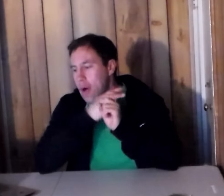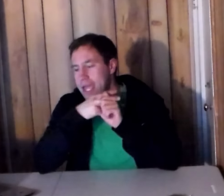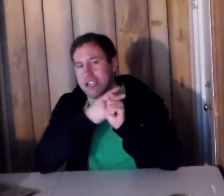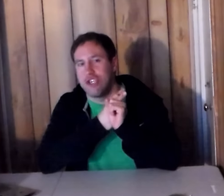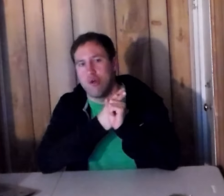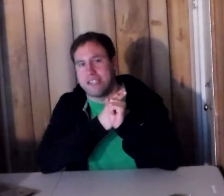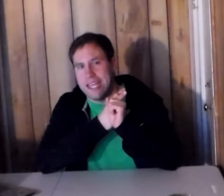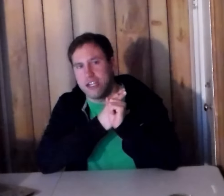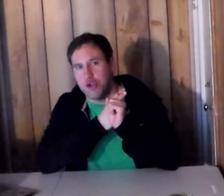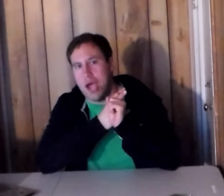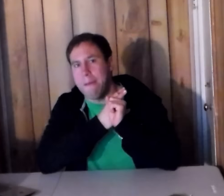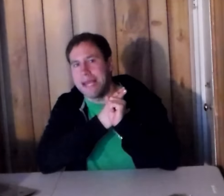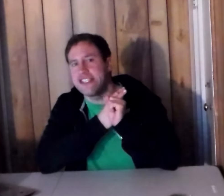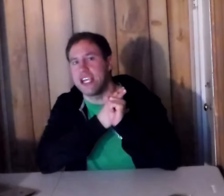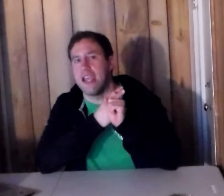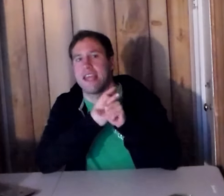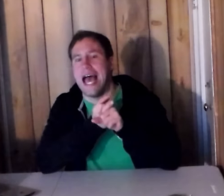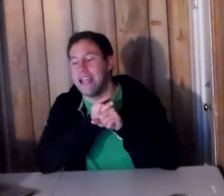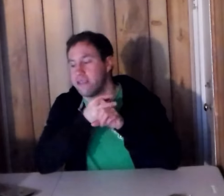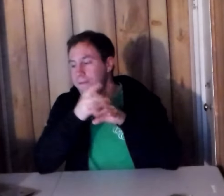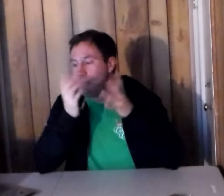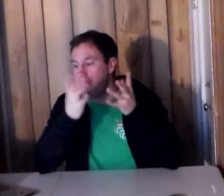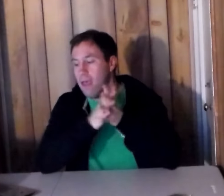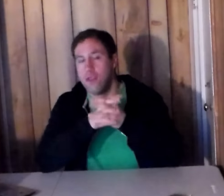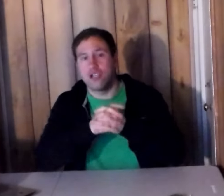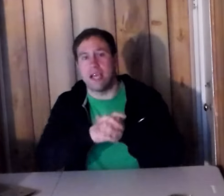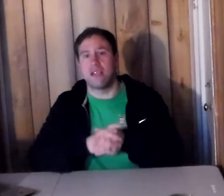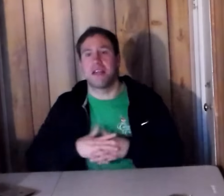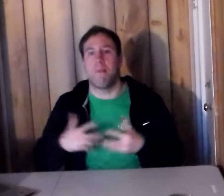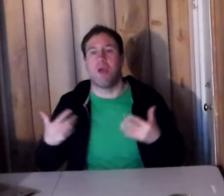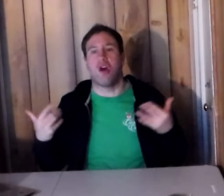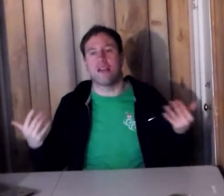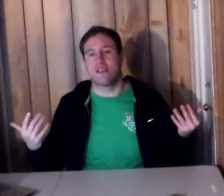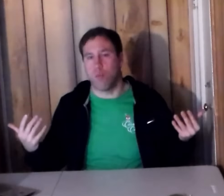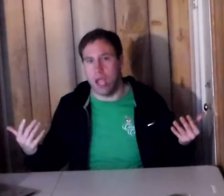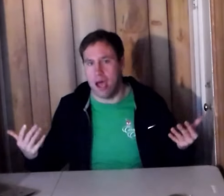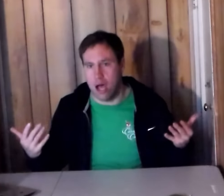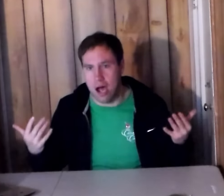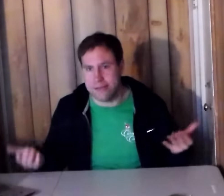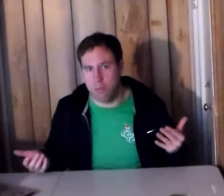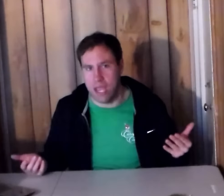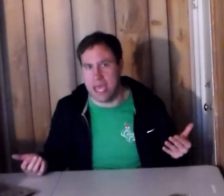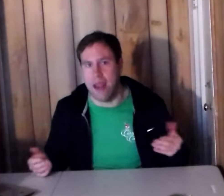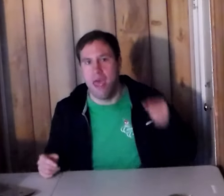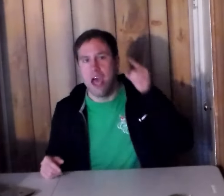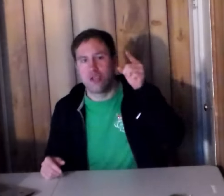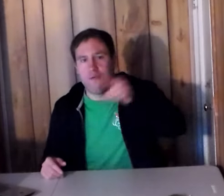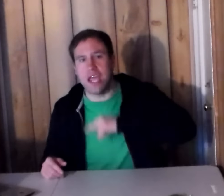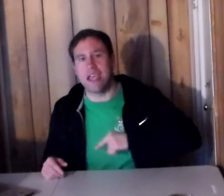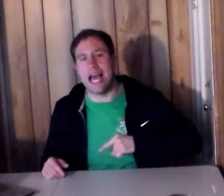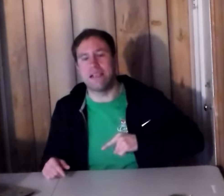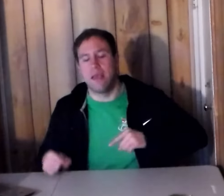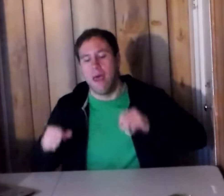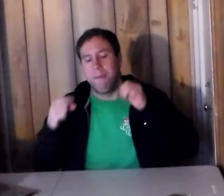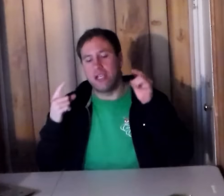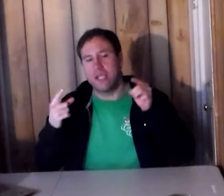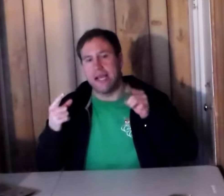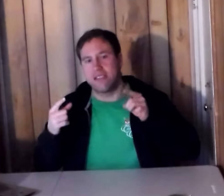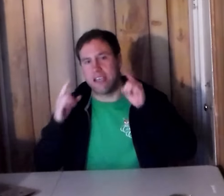going to Detroit, Michigan, guys. Looks like it's going to be an awesome weekend. Don't forget, guys, make sure you guys